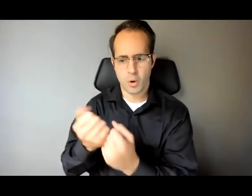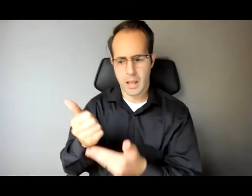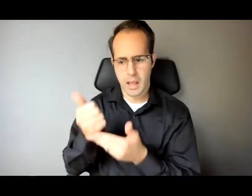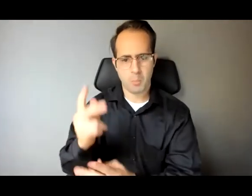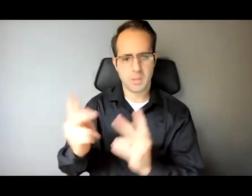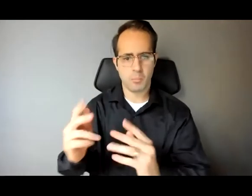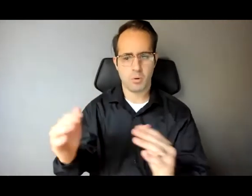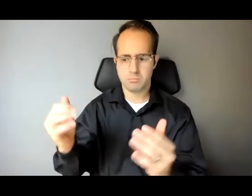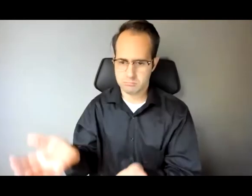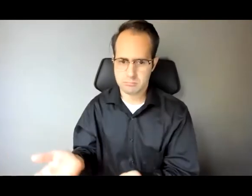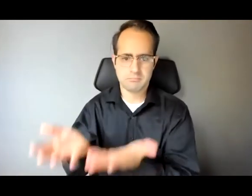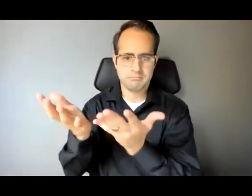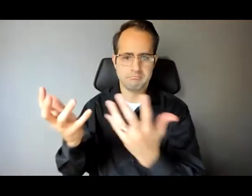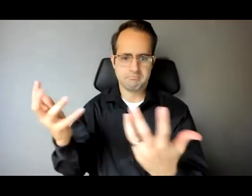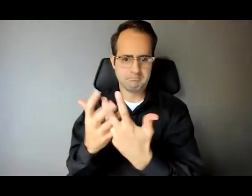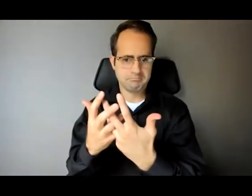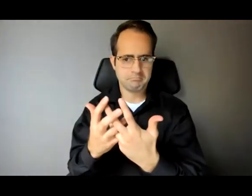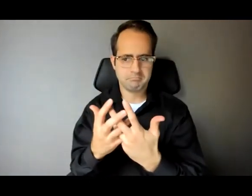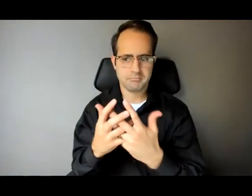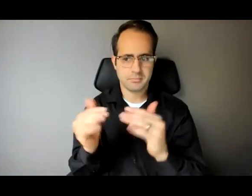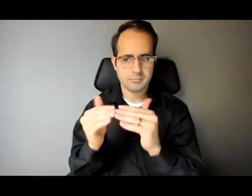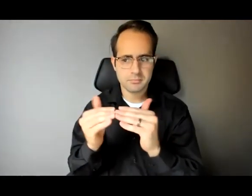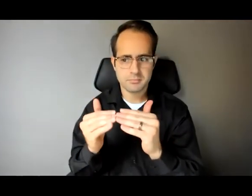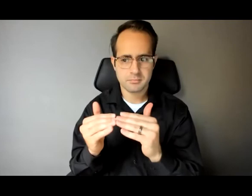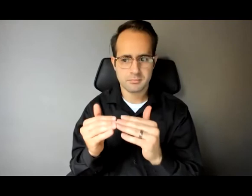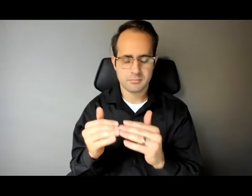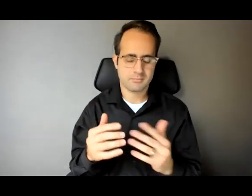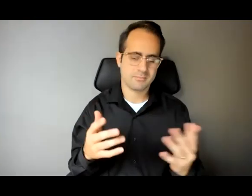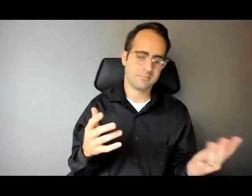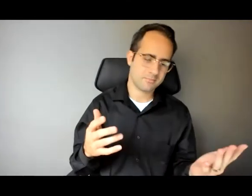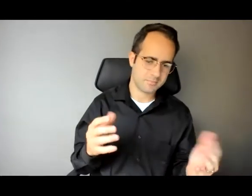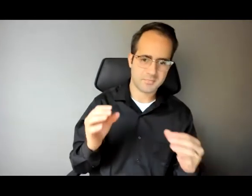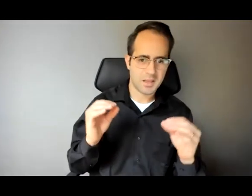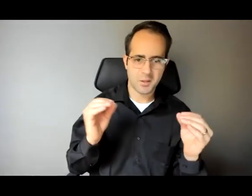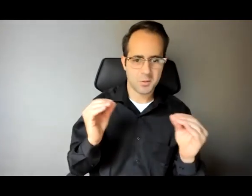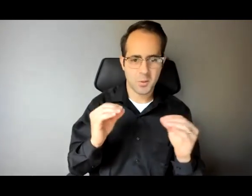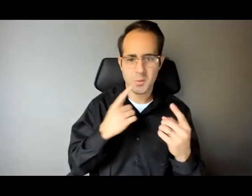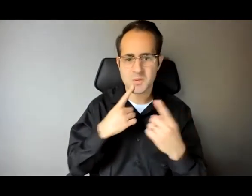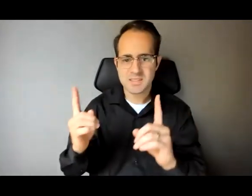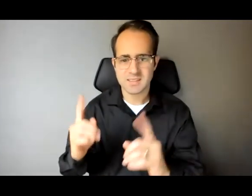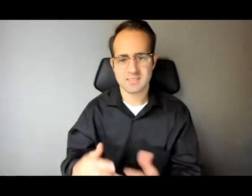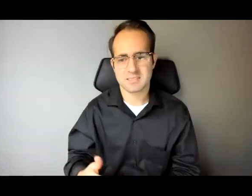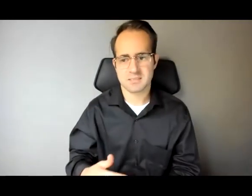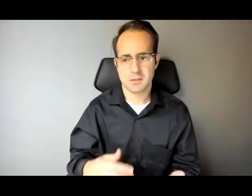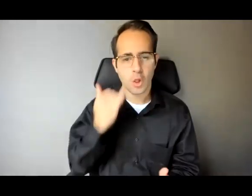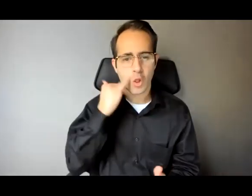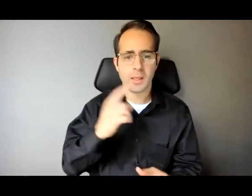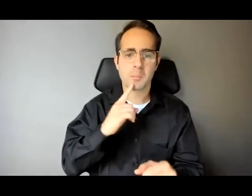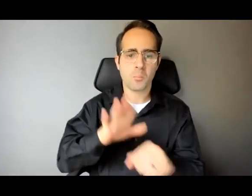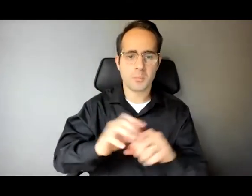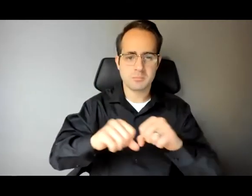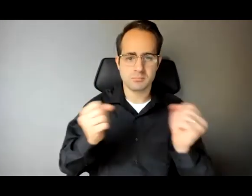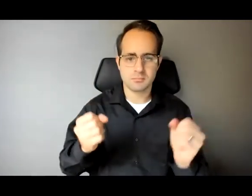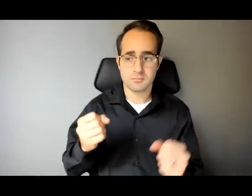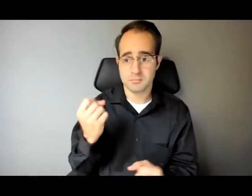comment about how people closer to the problem are closest to the solution right and so I think that it's very apropos